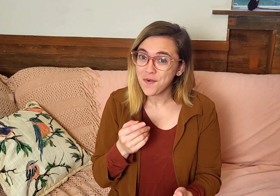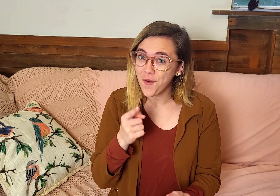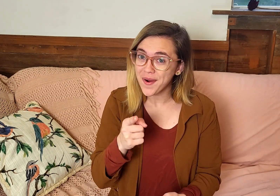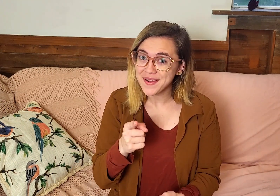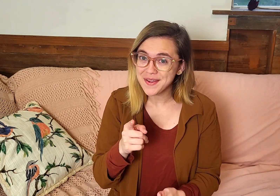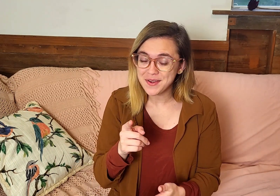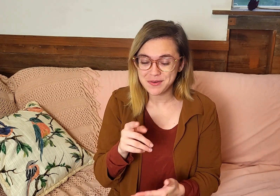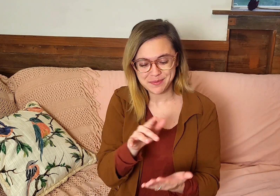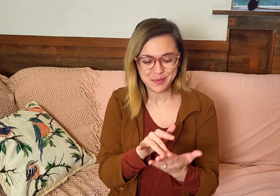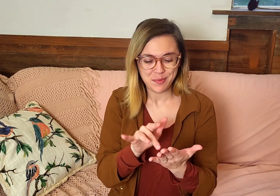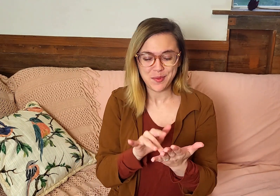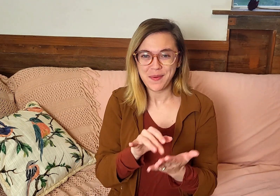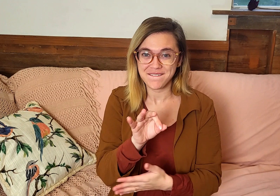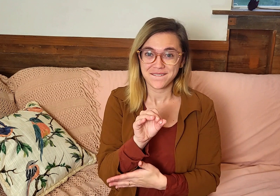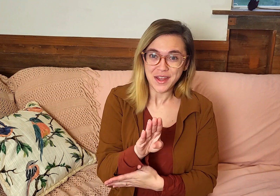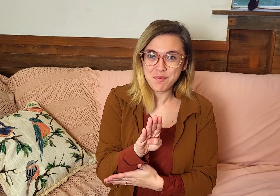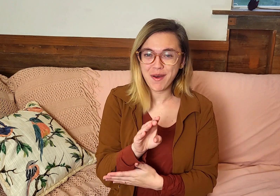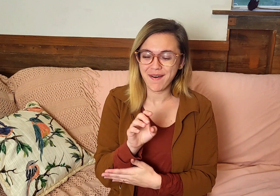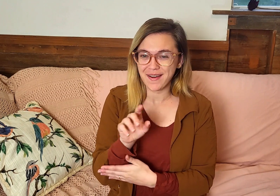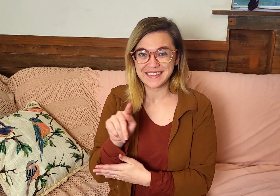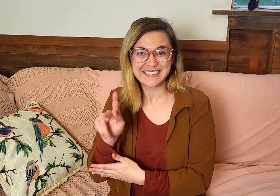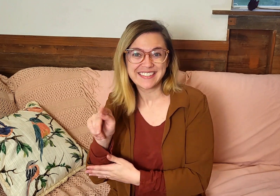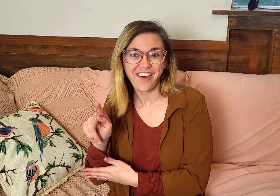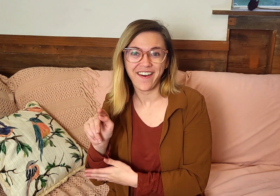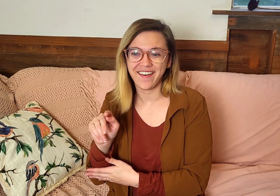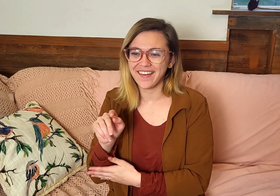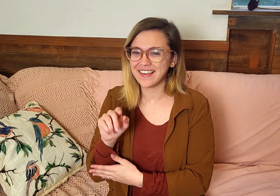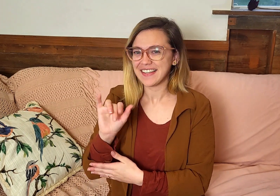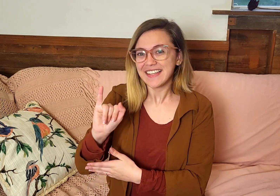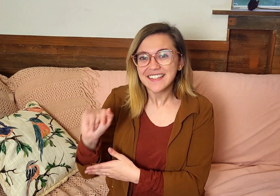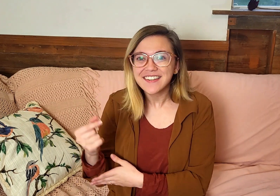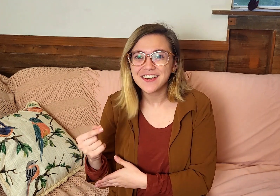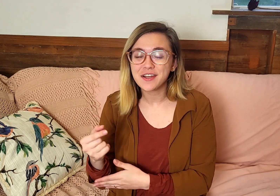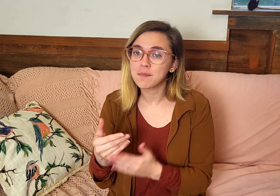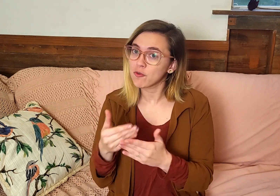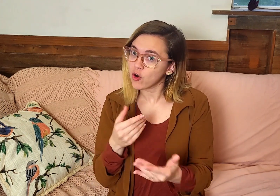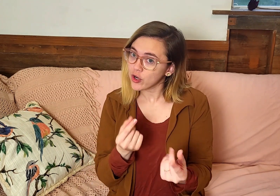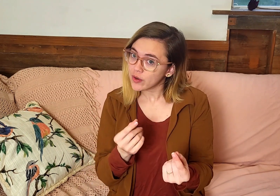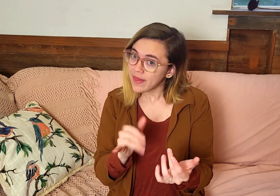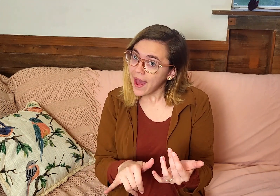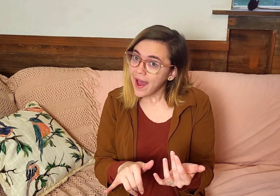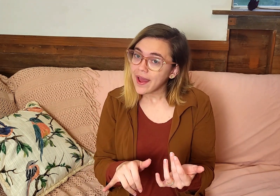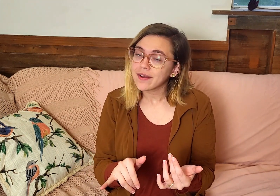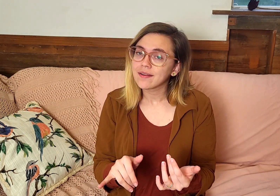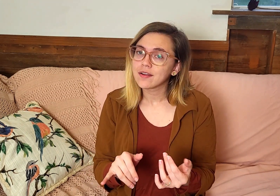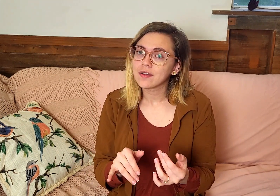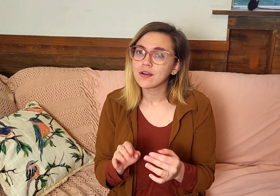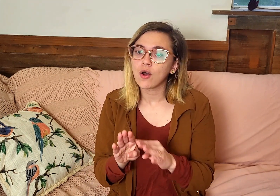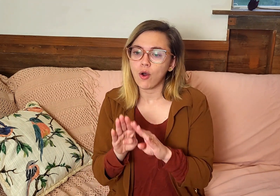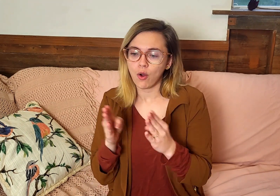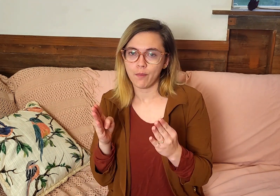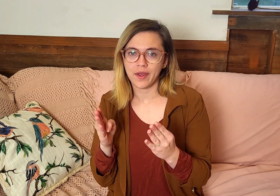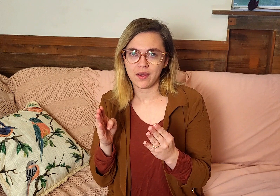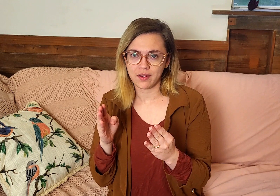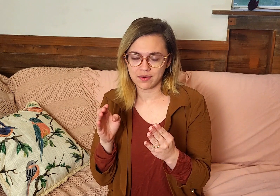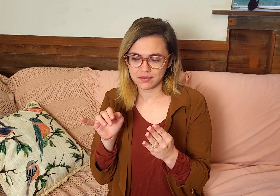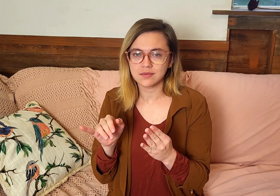you open up Facebook or TikTok or Instagram, before you do that, open up